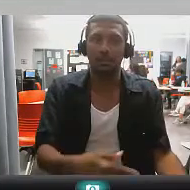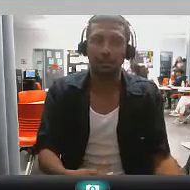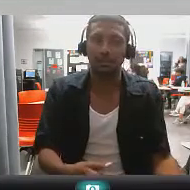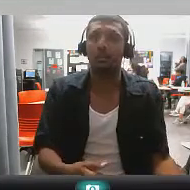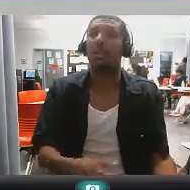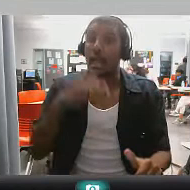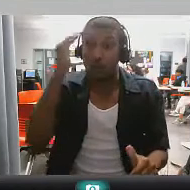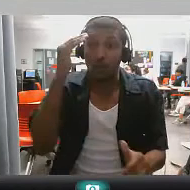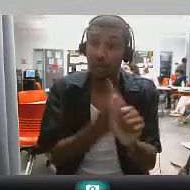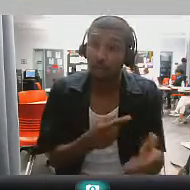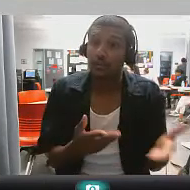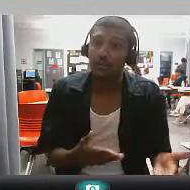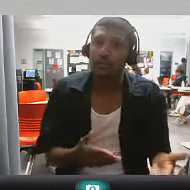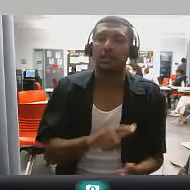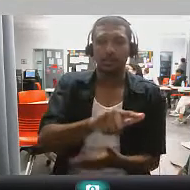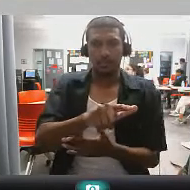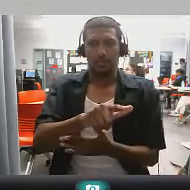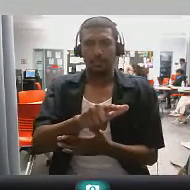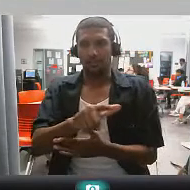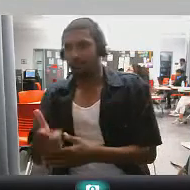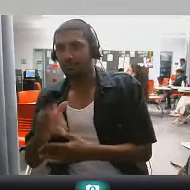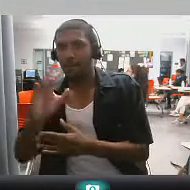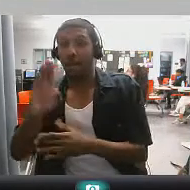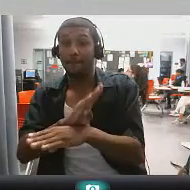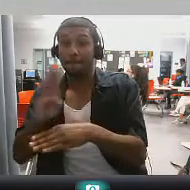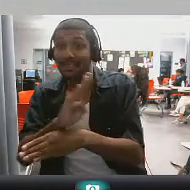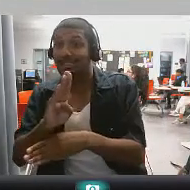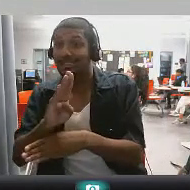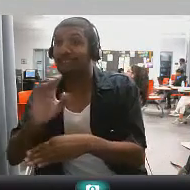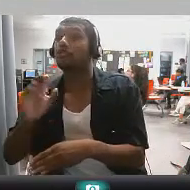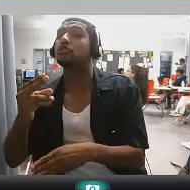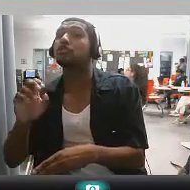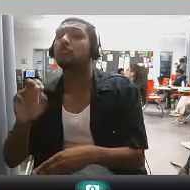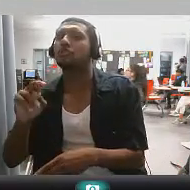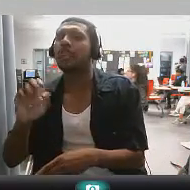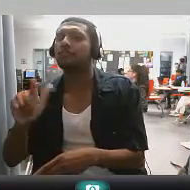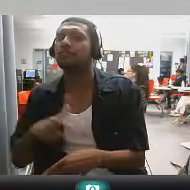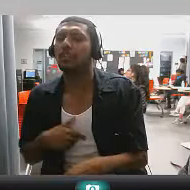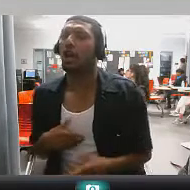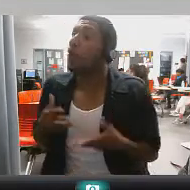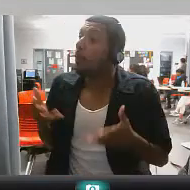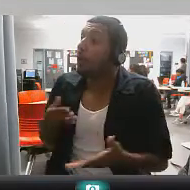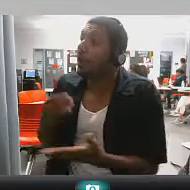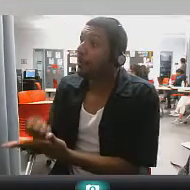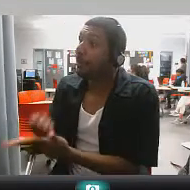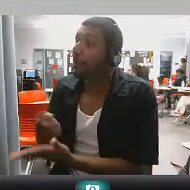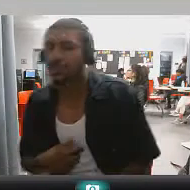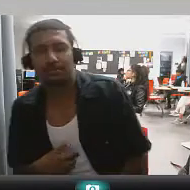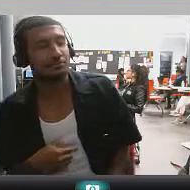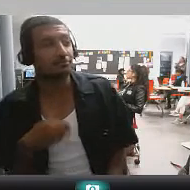everything you know everything and then you switch over to like your business channels in your economy And you're like what what's happening in the economy this year Bob? Well, nobody knows